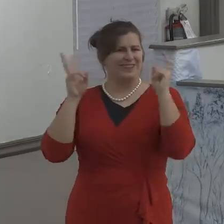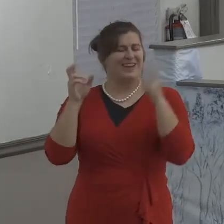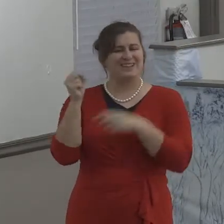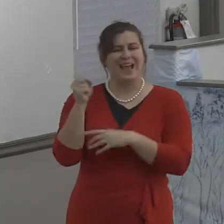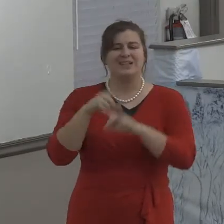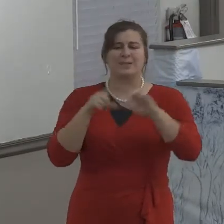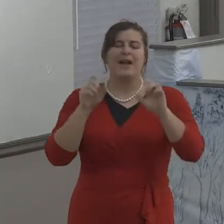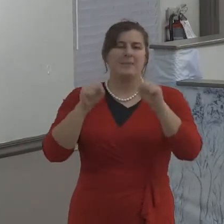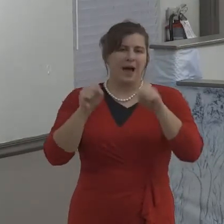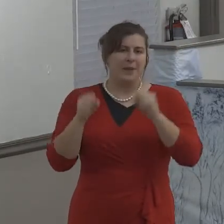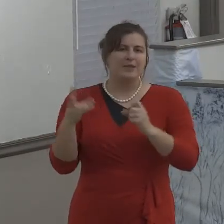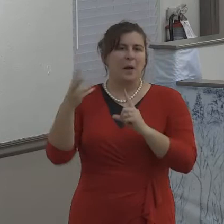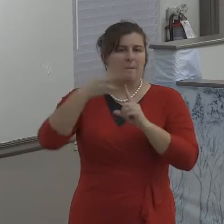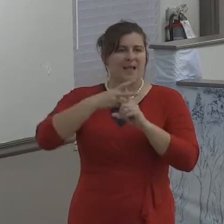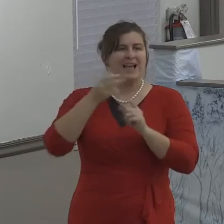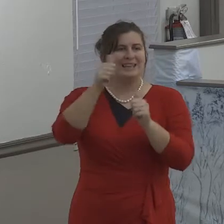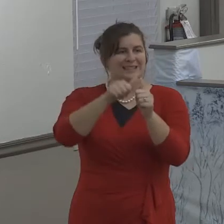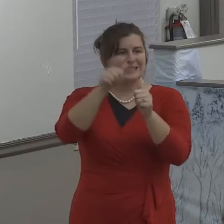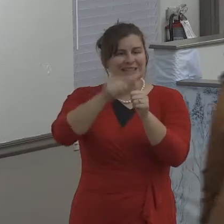excuse me,